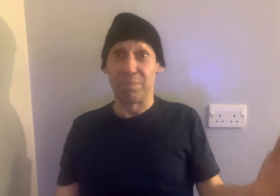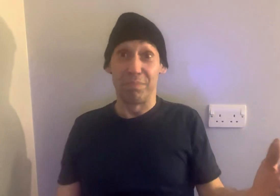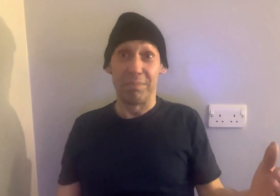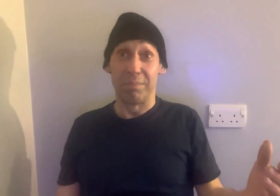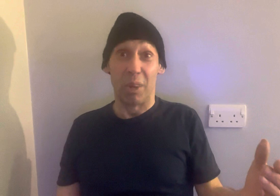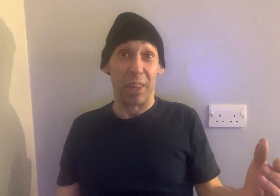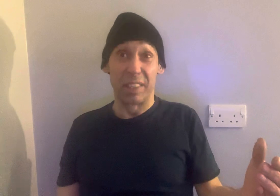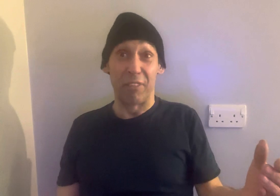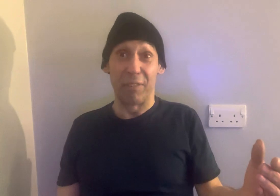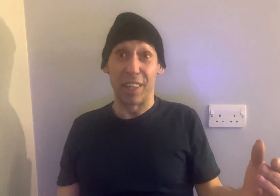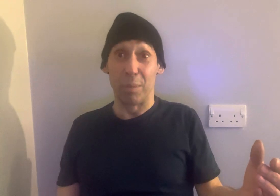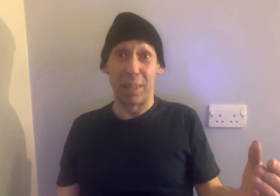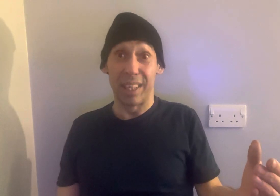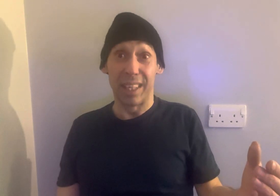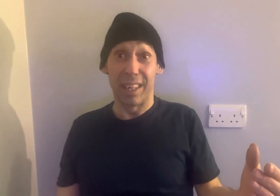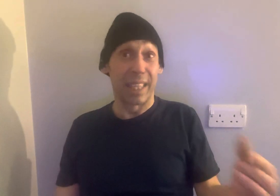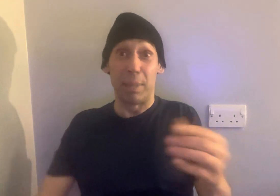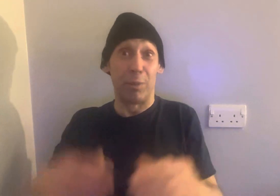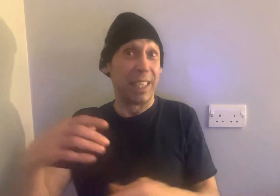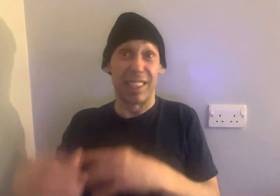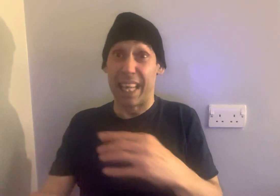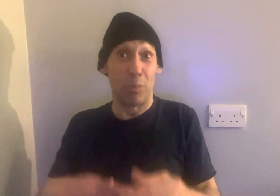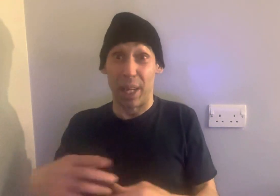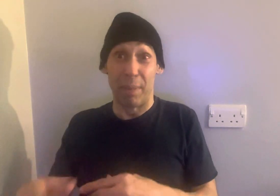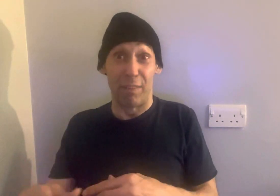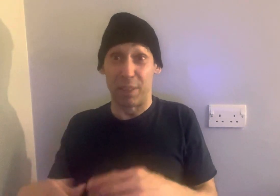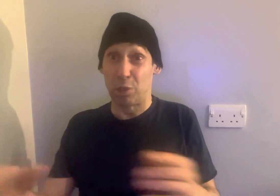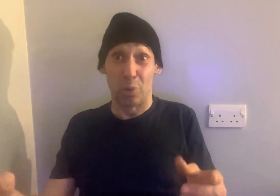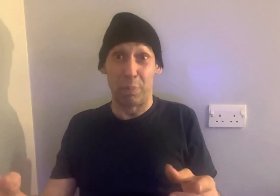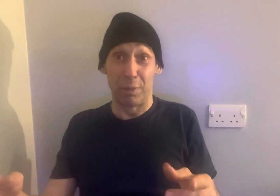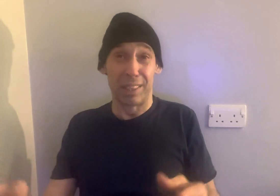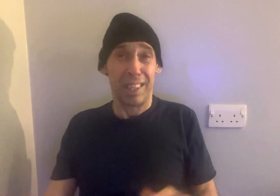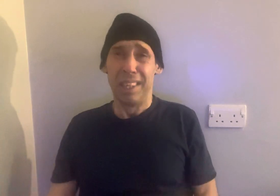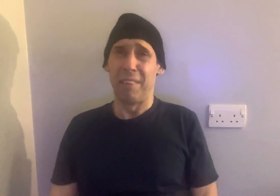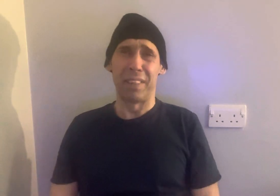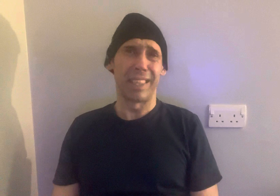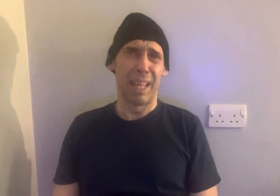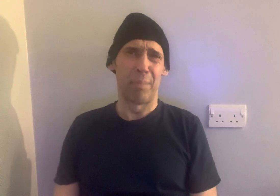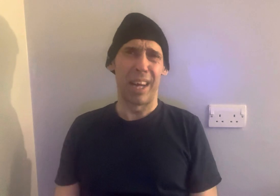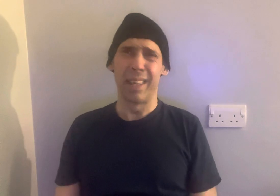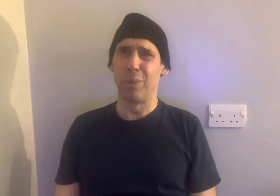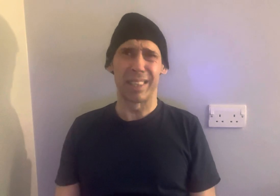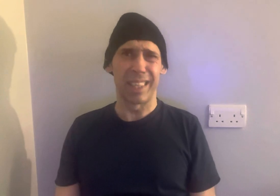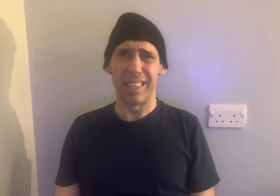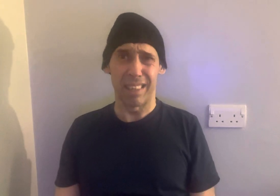on a different thing completely. I keep hearing his name while I'm out for those short periods. I'm thinking, yeah, but I know this geezer.